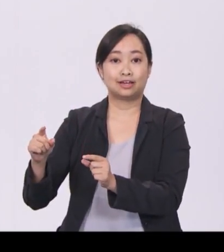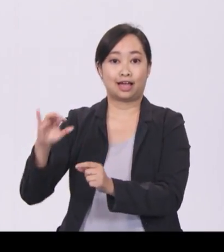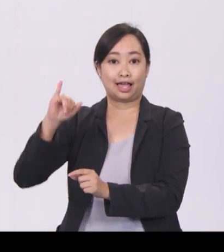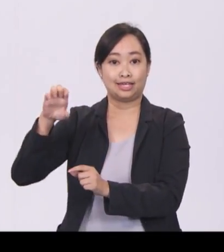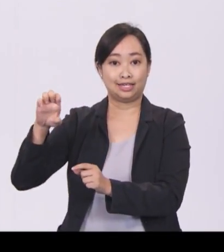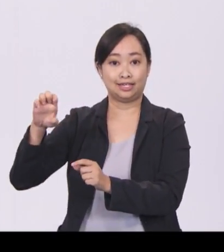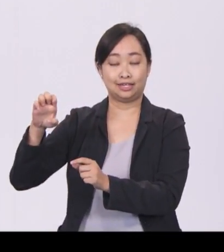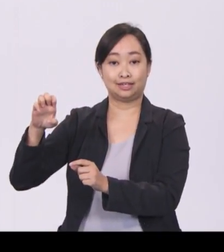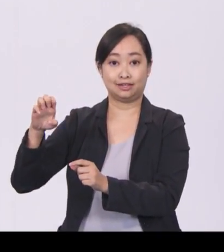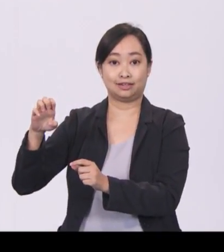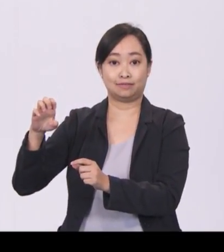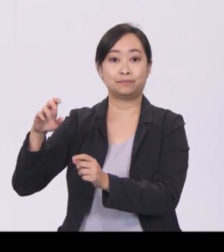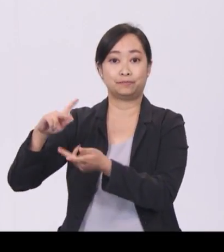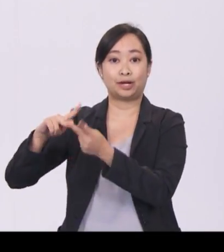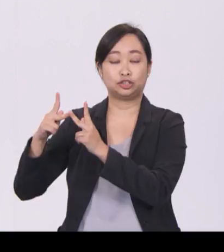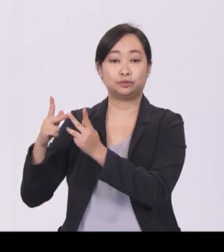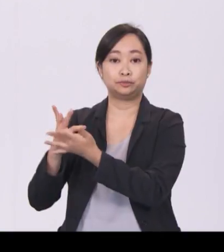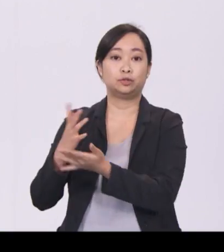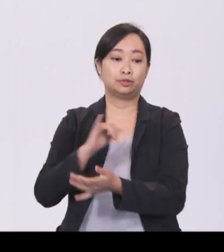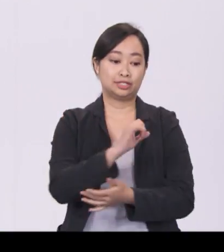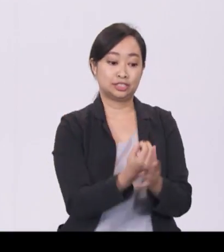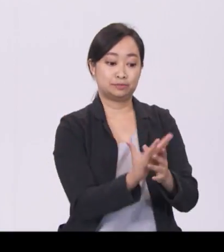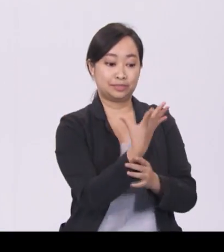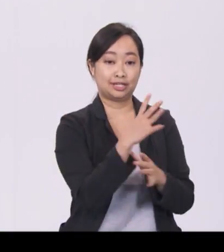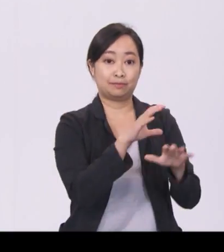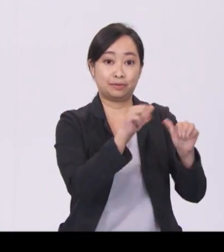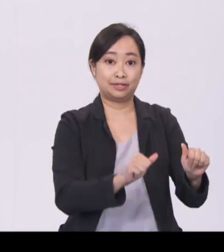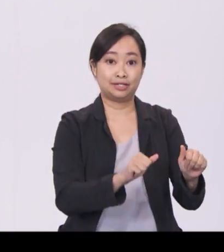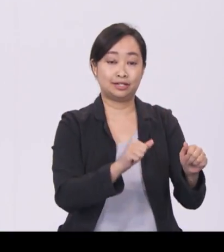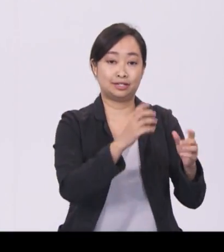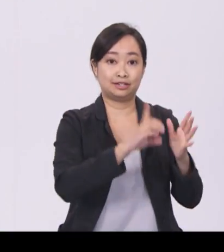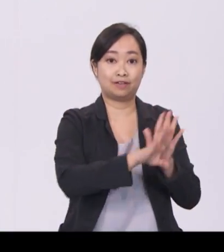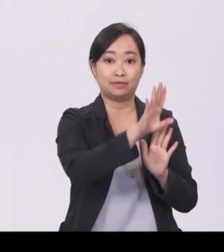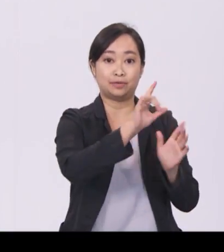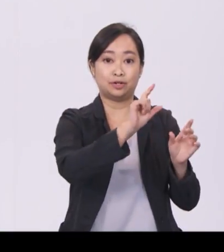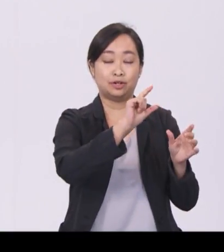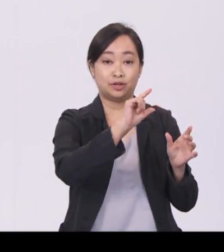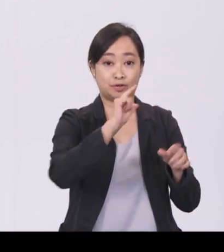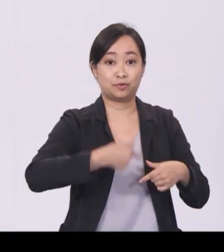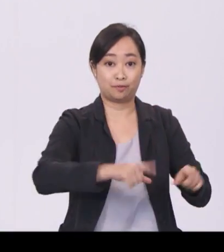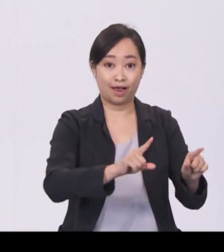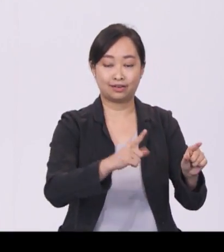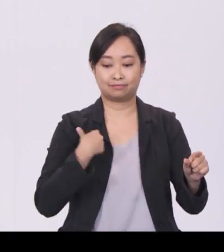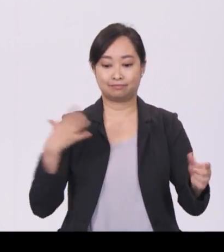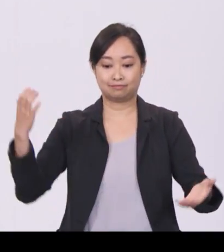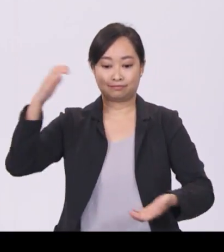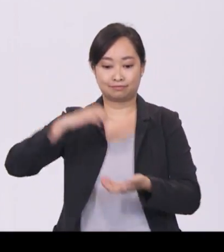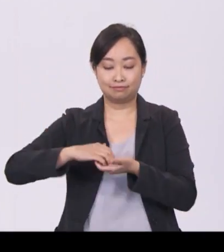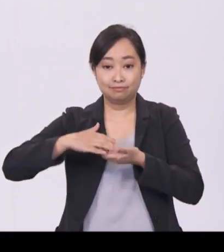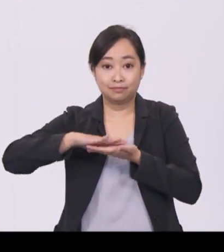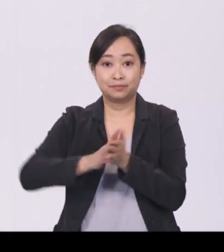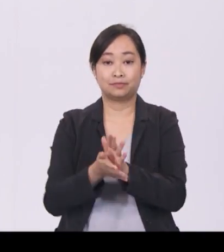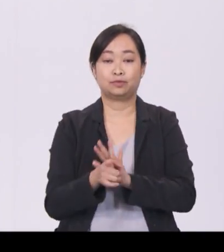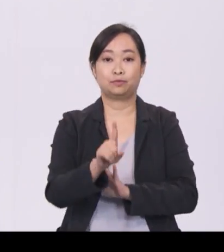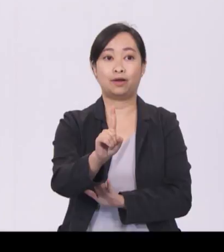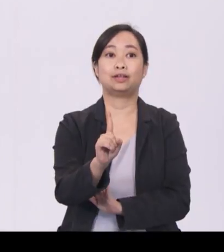Partnership grants with SPRING's Capability Development Grant to form an Integrated Enterprise Development Grant, or EDG.